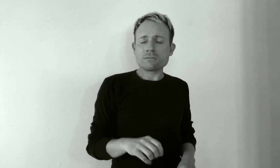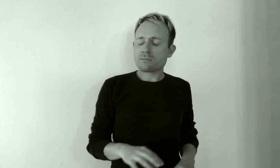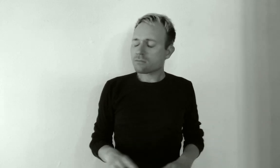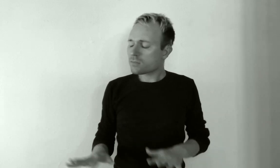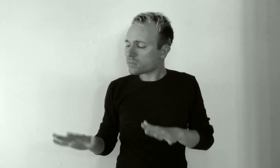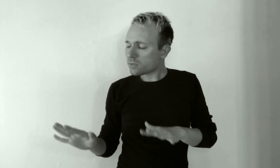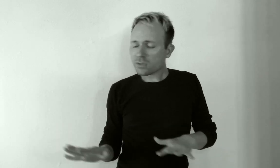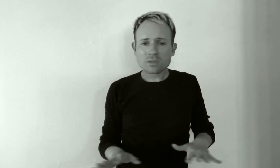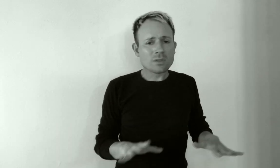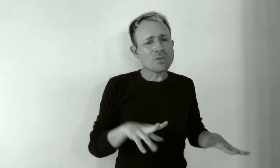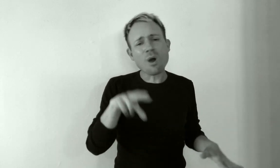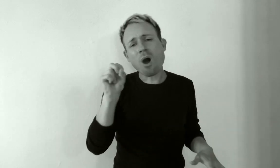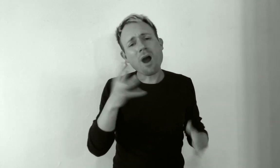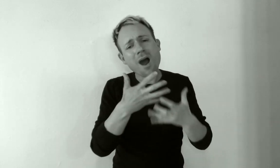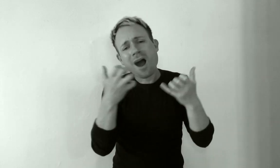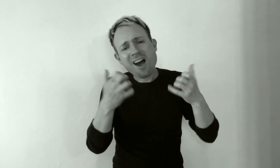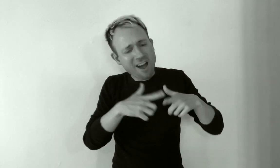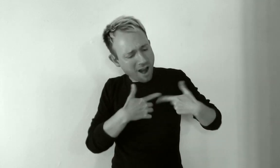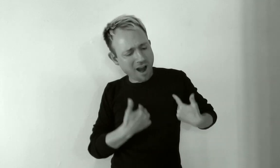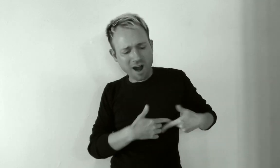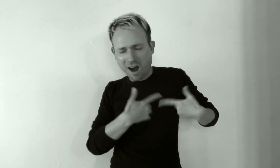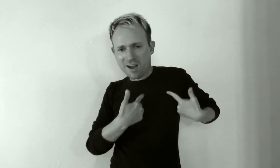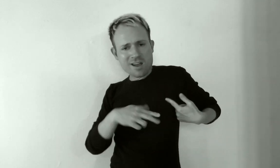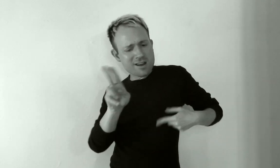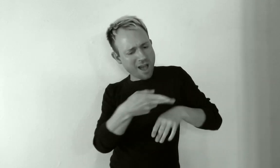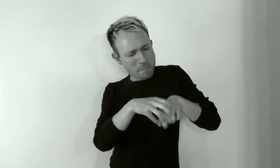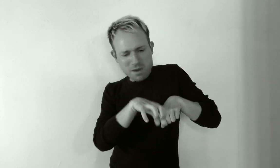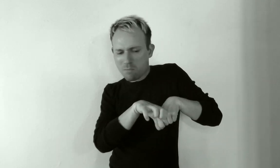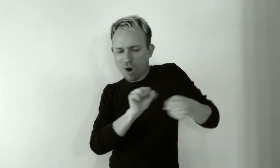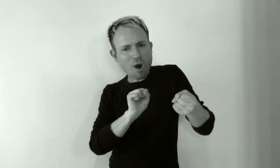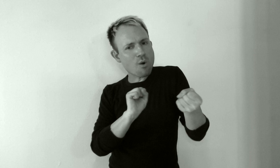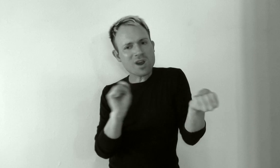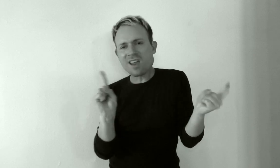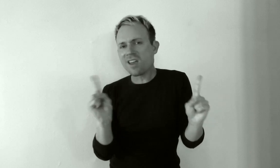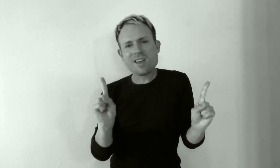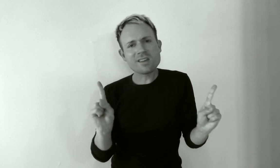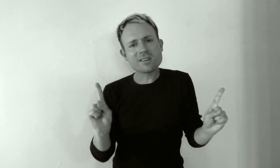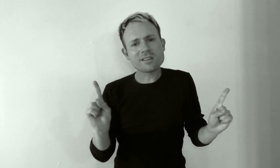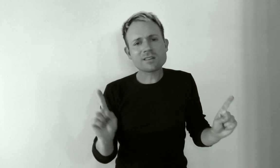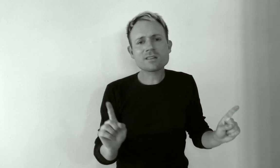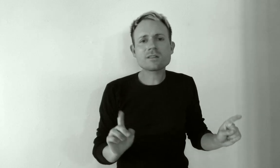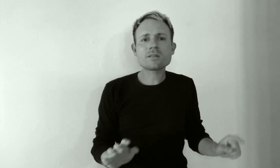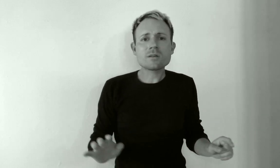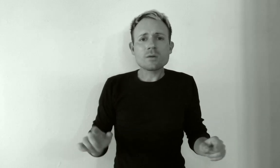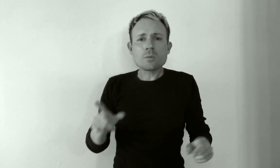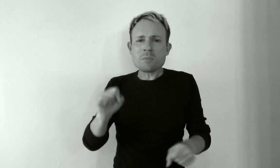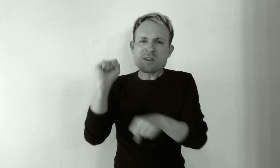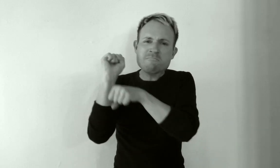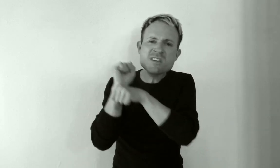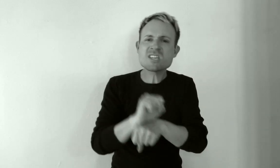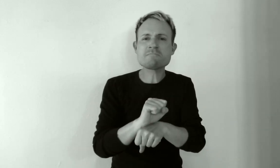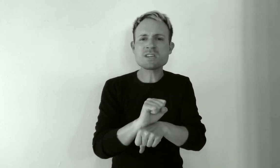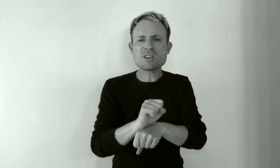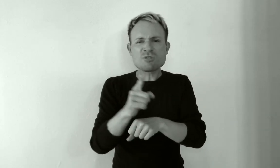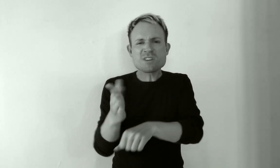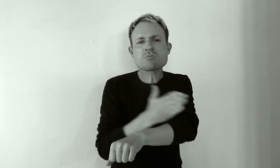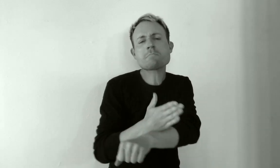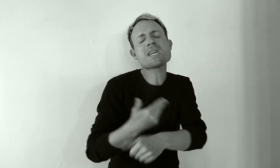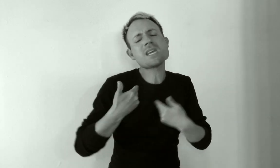The wild hearts can't be broken You beat me, betray me